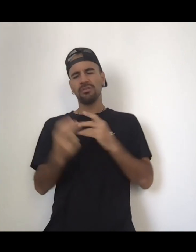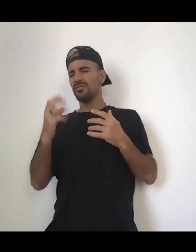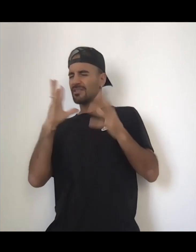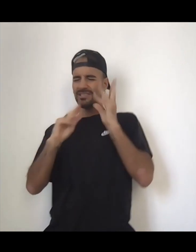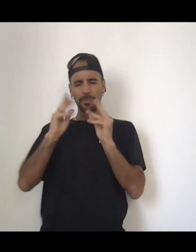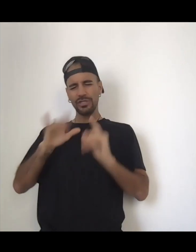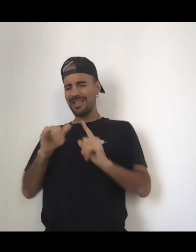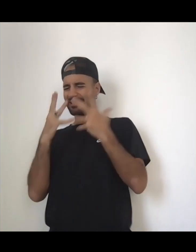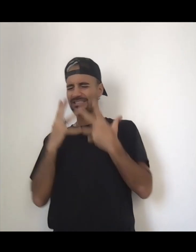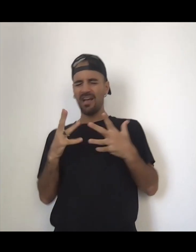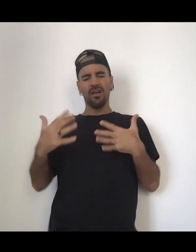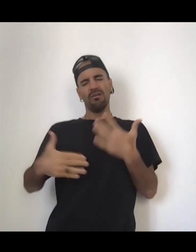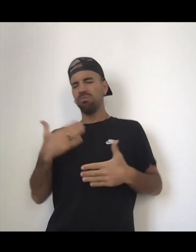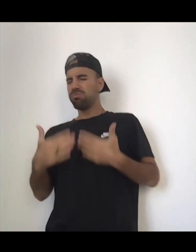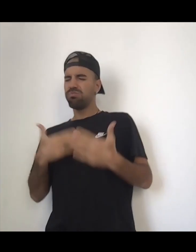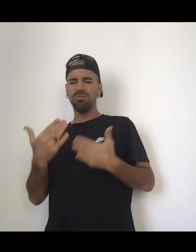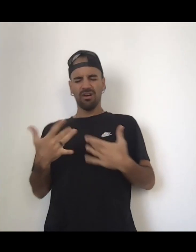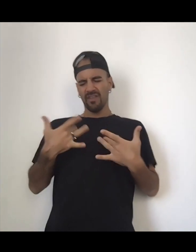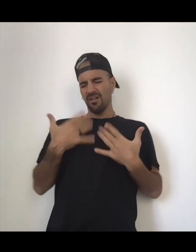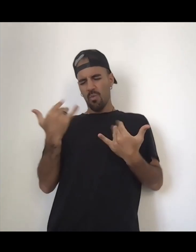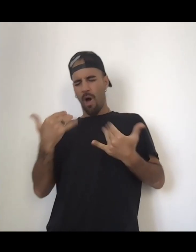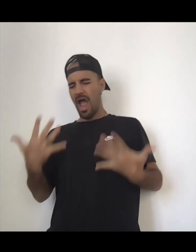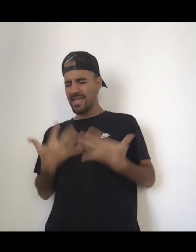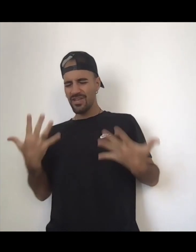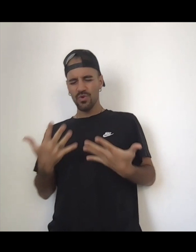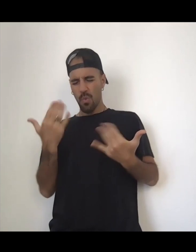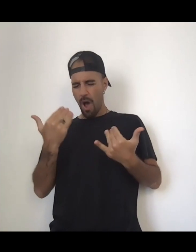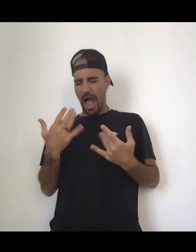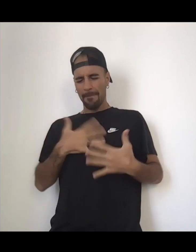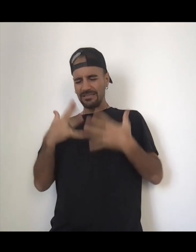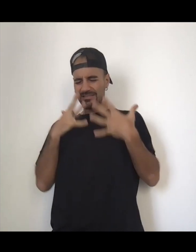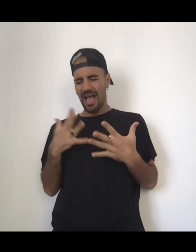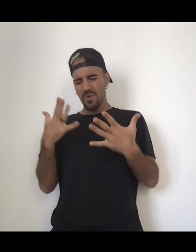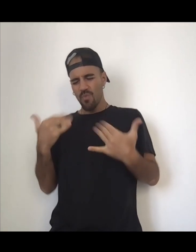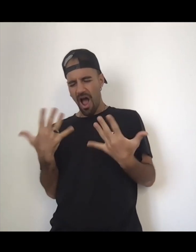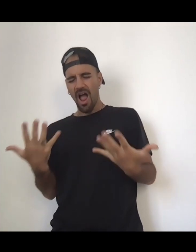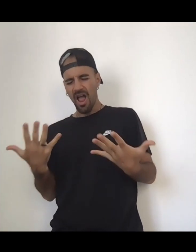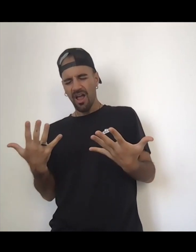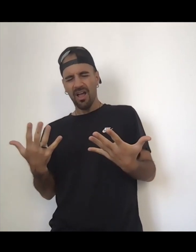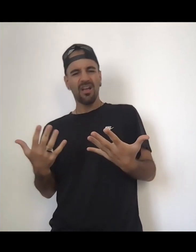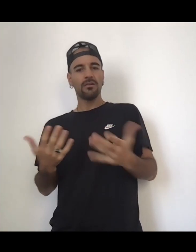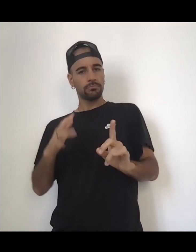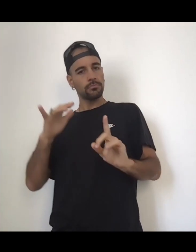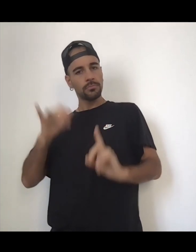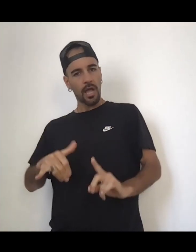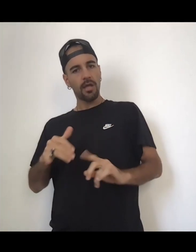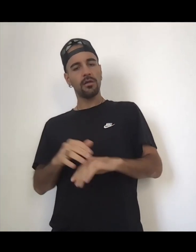have, like, asthma. And, yeah, I sometimes can't take a deep breath. But, anyways, enough about me.